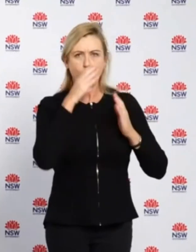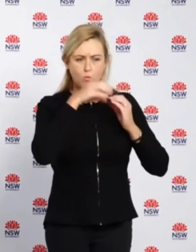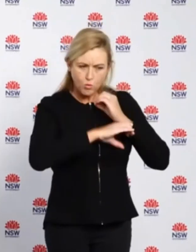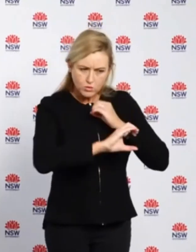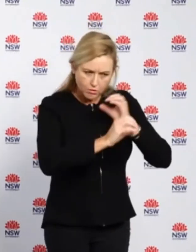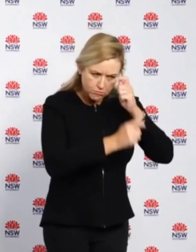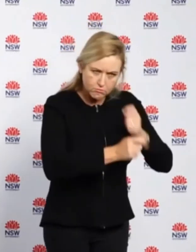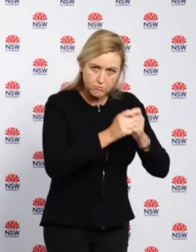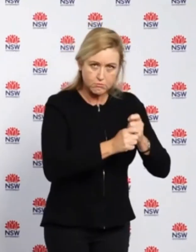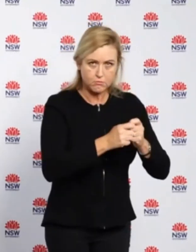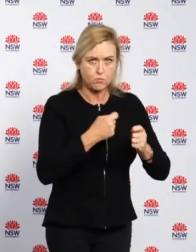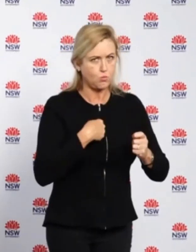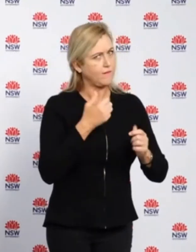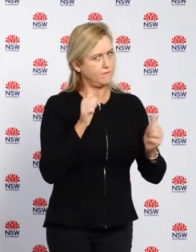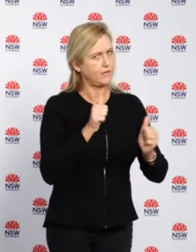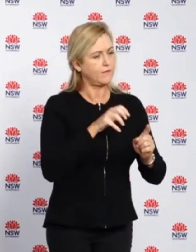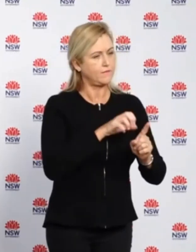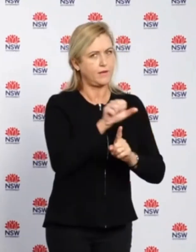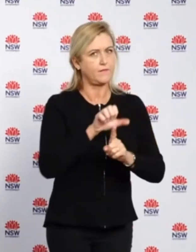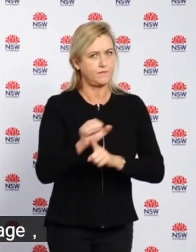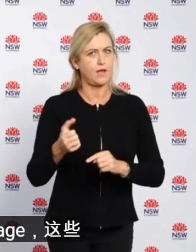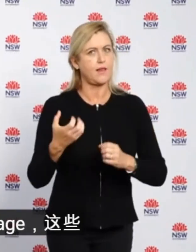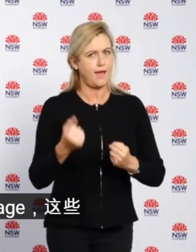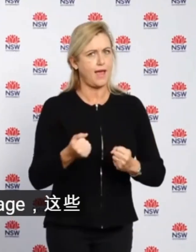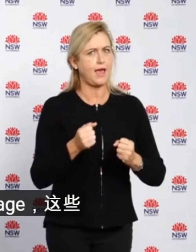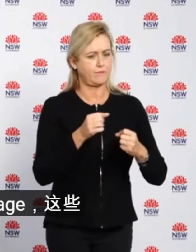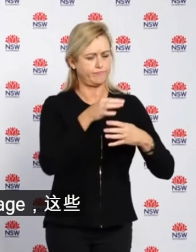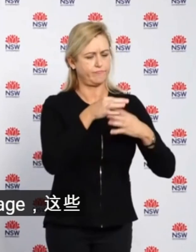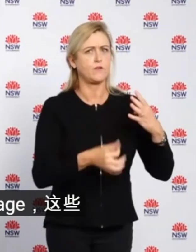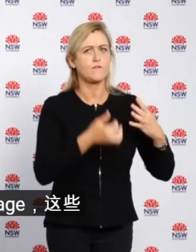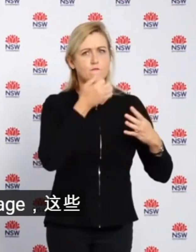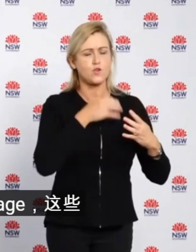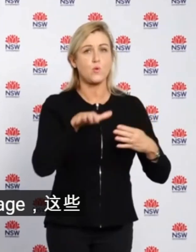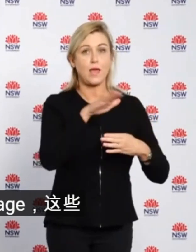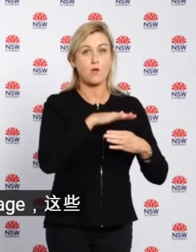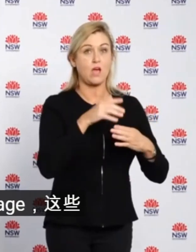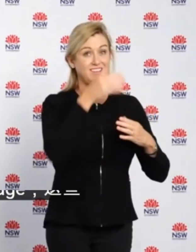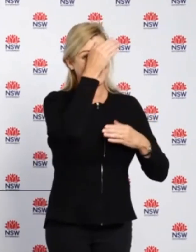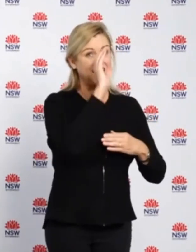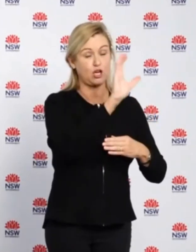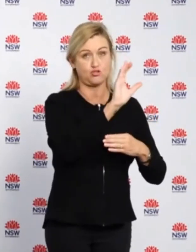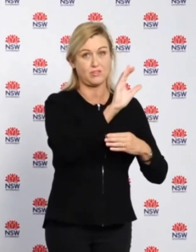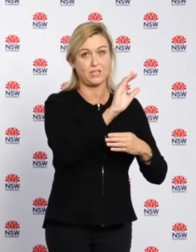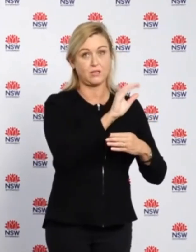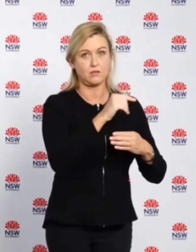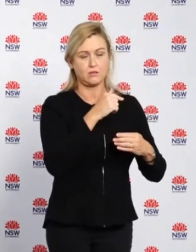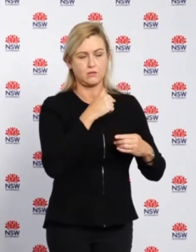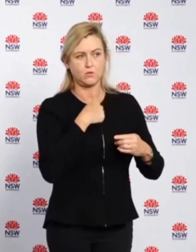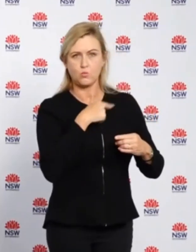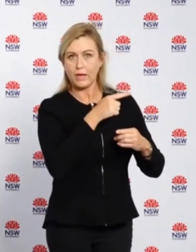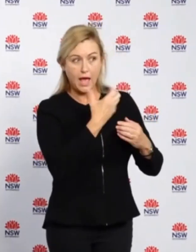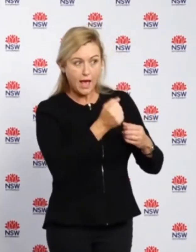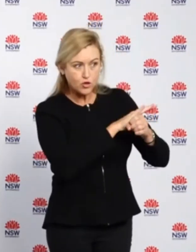note sewage that we have detected in the following regional areas where we currently have no